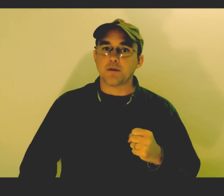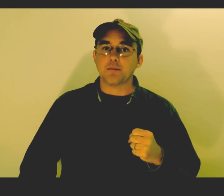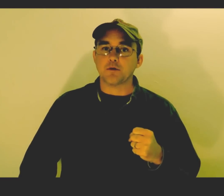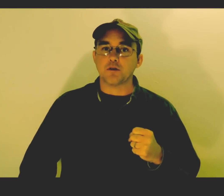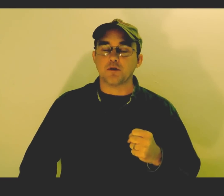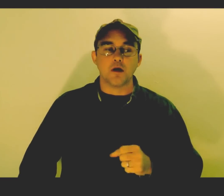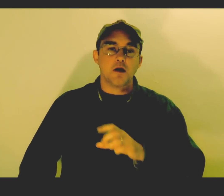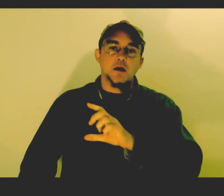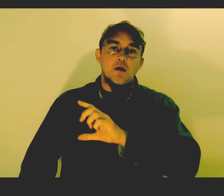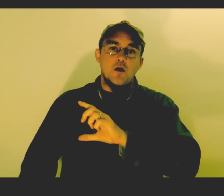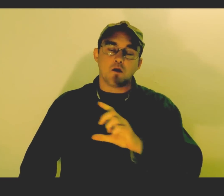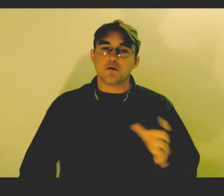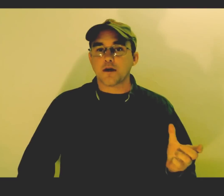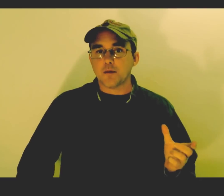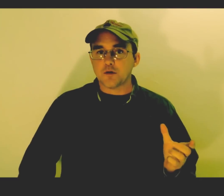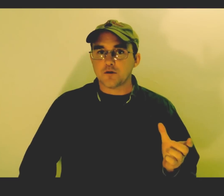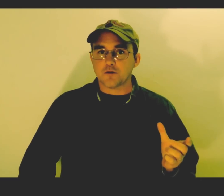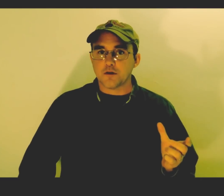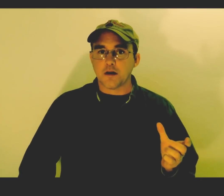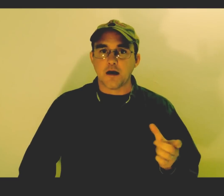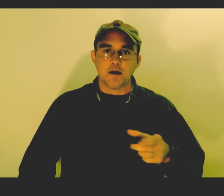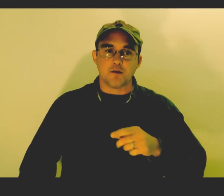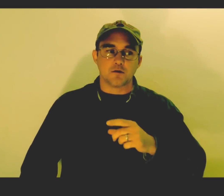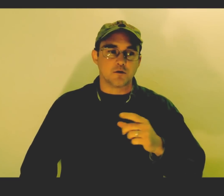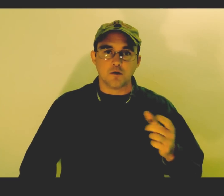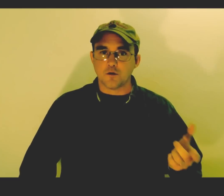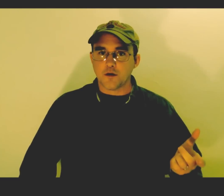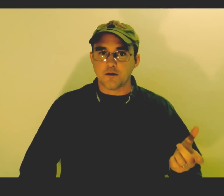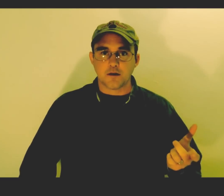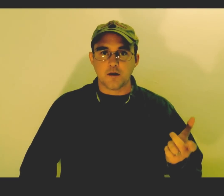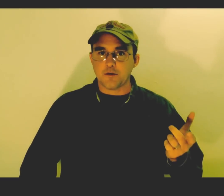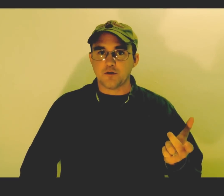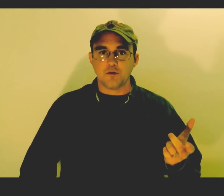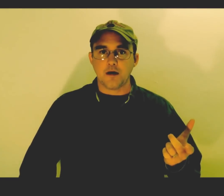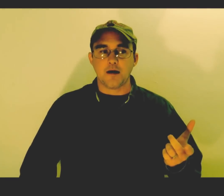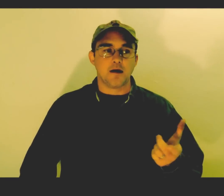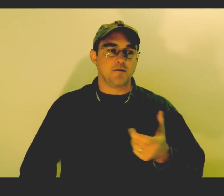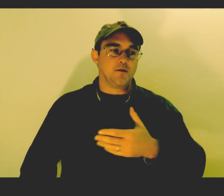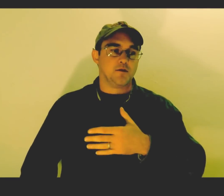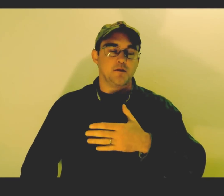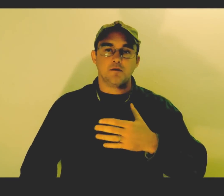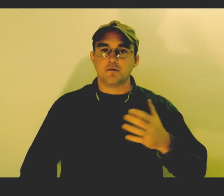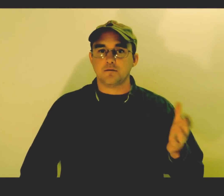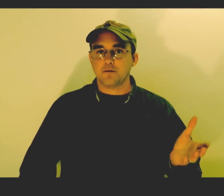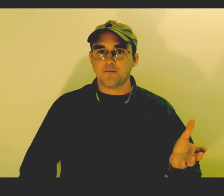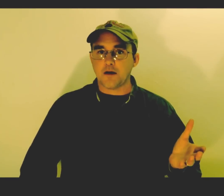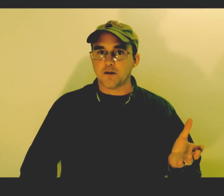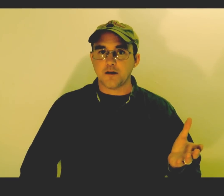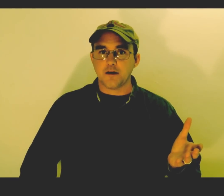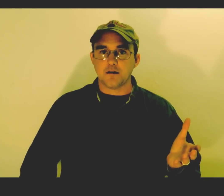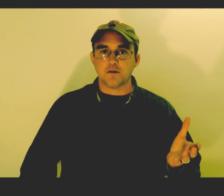people do, all their chemicals are in line, their chlorine, they keep it 2.5, and the alkalinity is